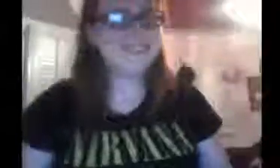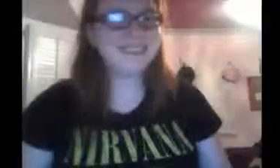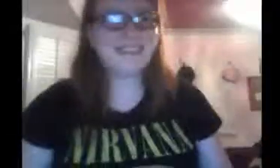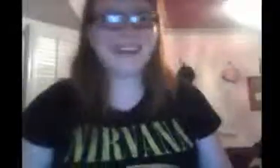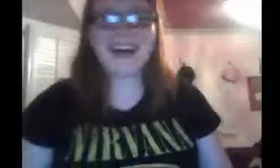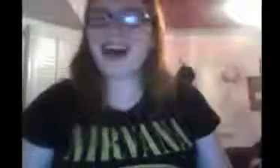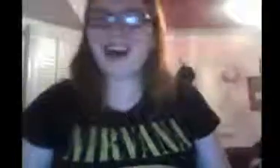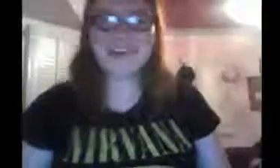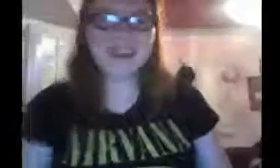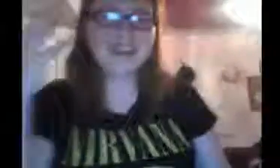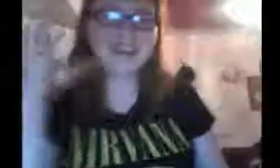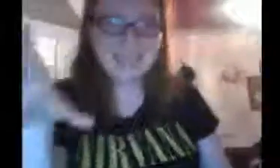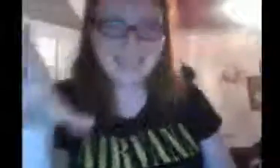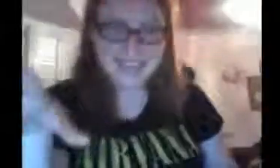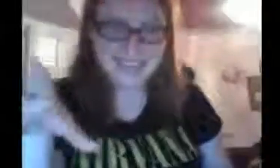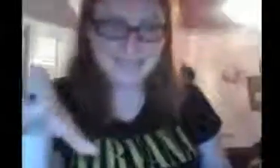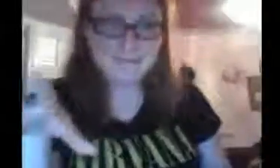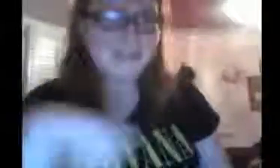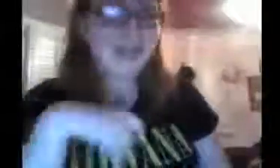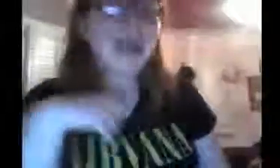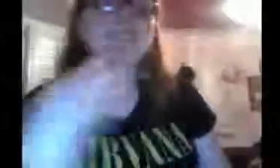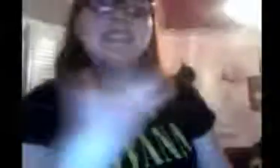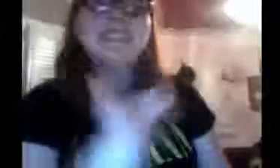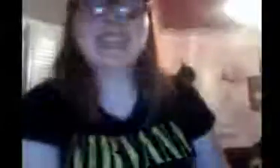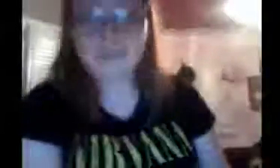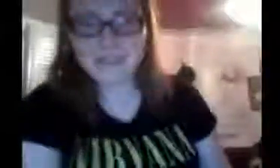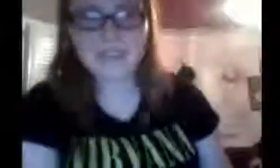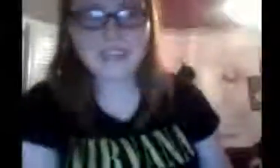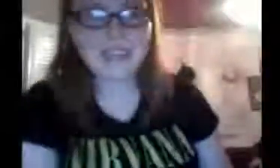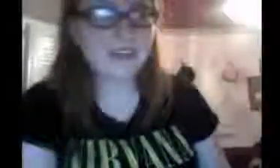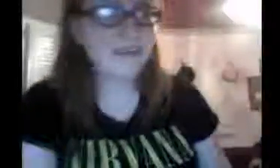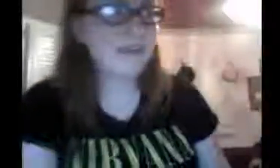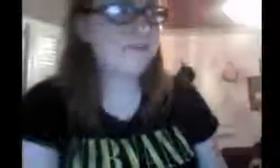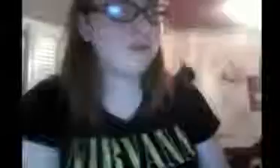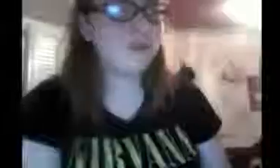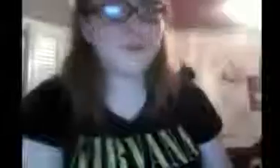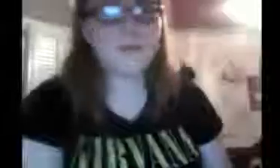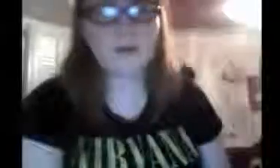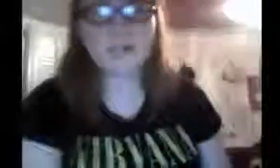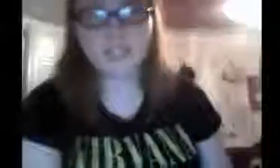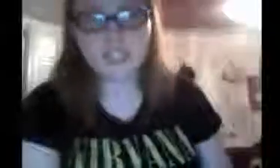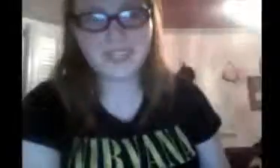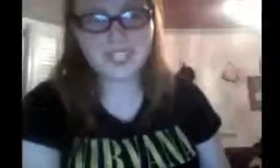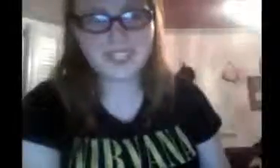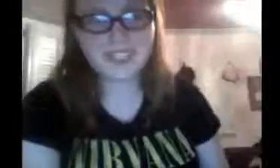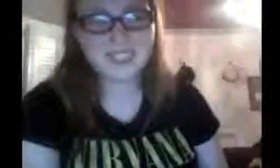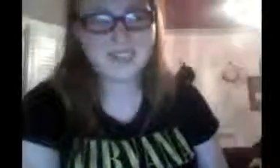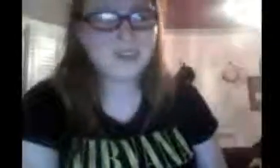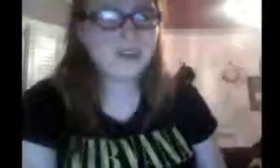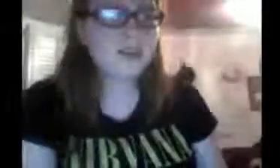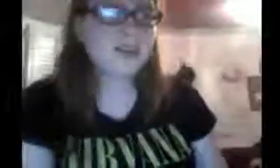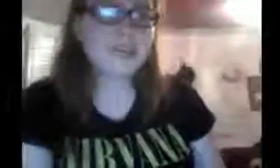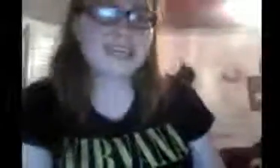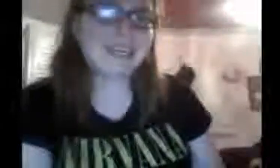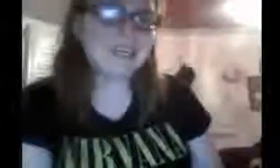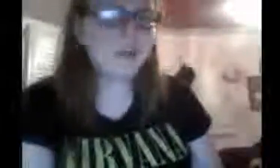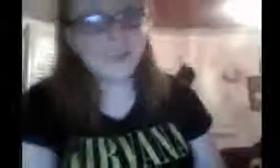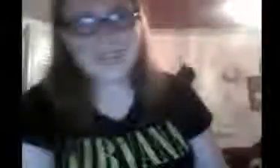And, I hate to say this, but I would definitely like it if they put it into more adult situations. Not like Nickelodeon